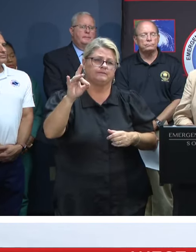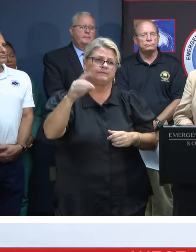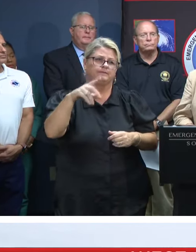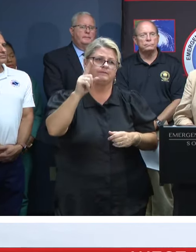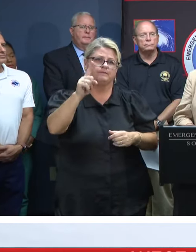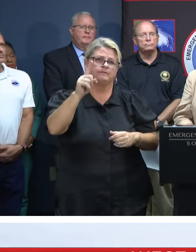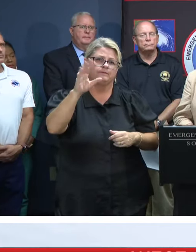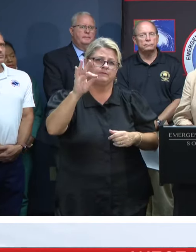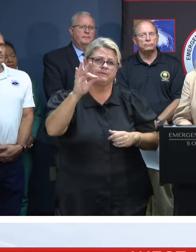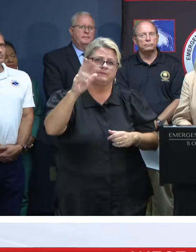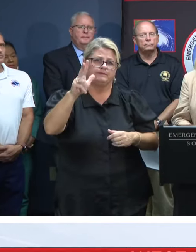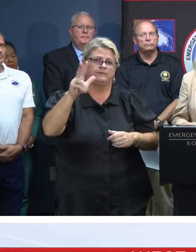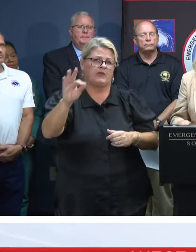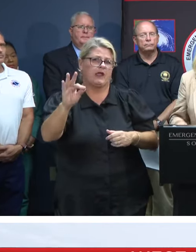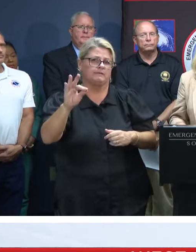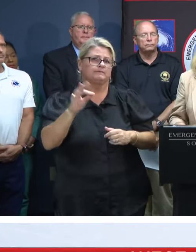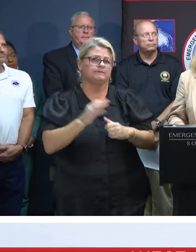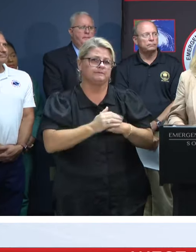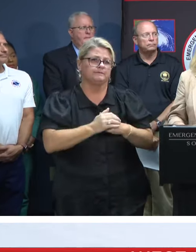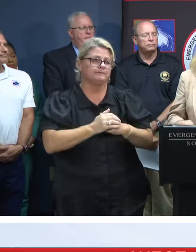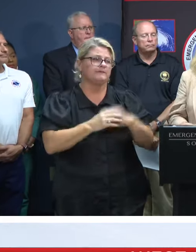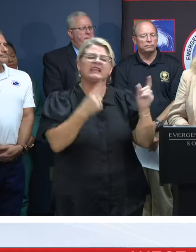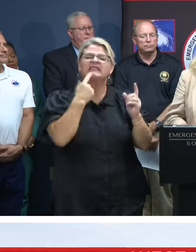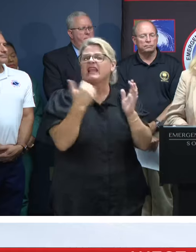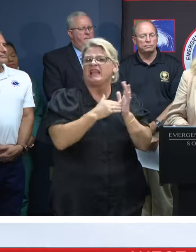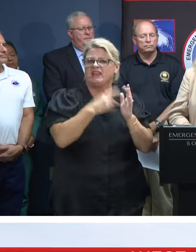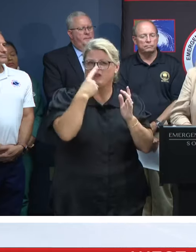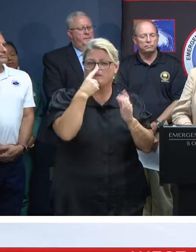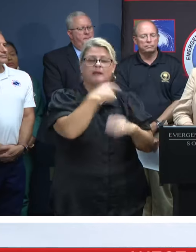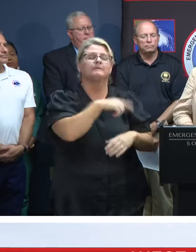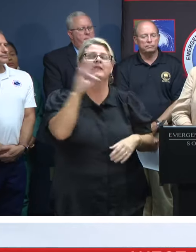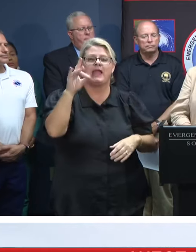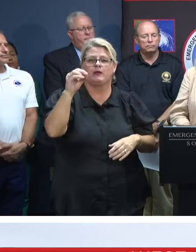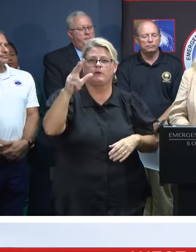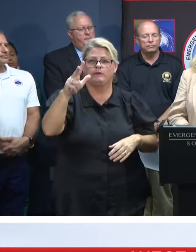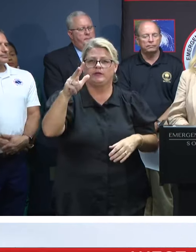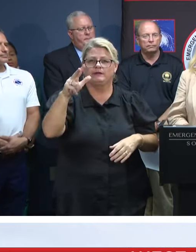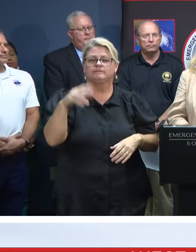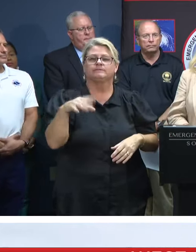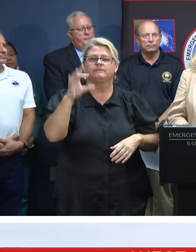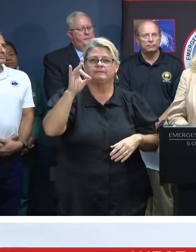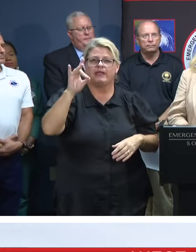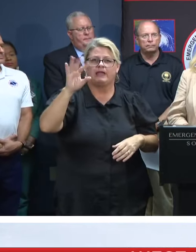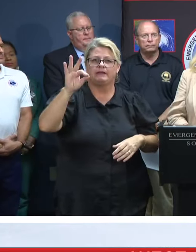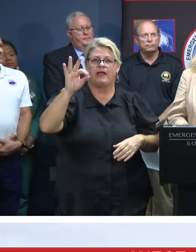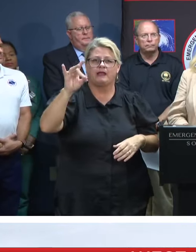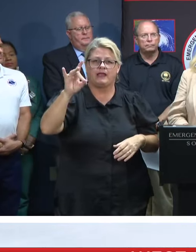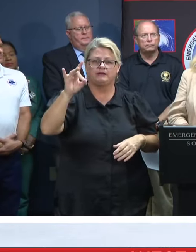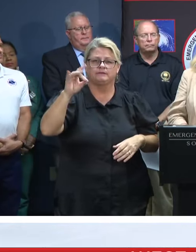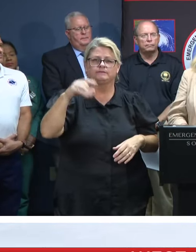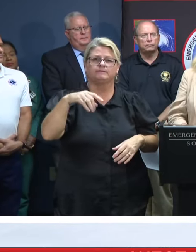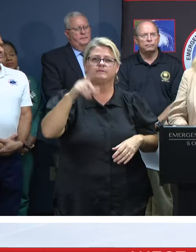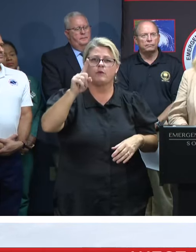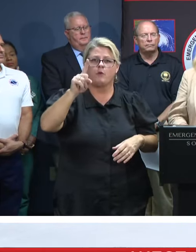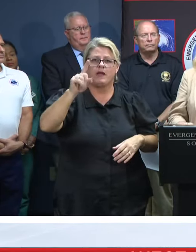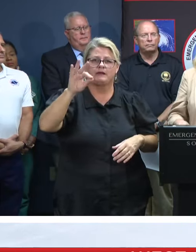-1939. Say it one more time. Okay, 803-898